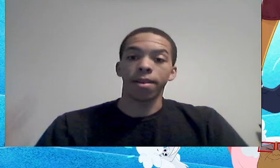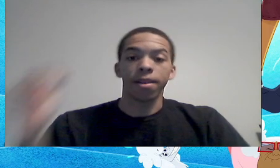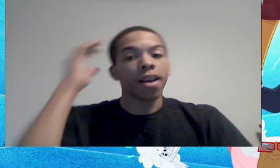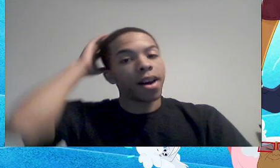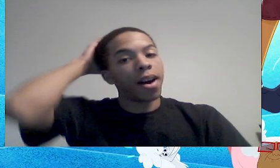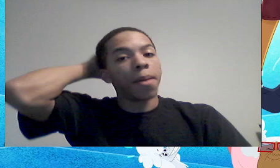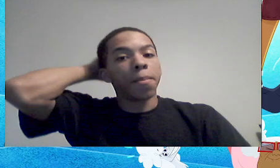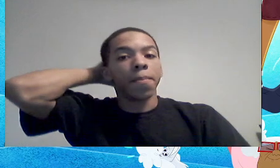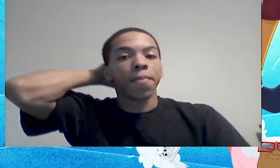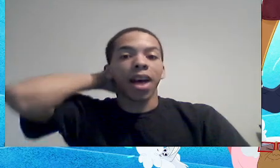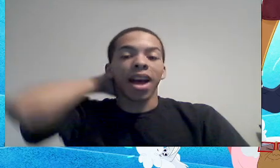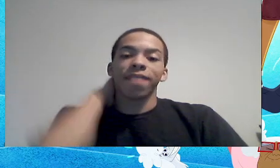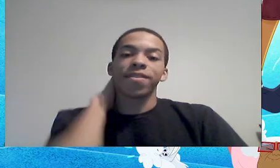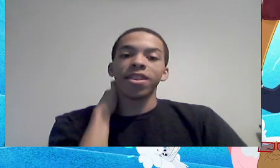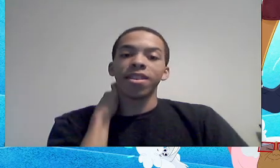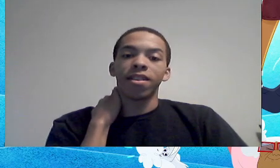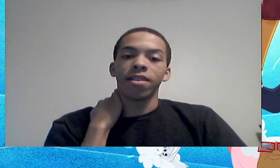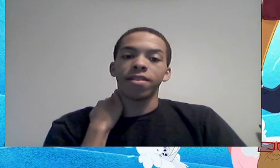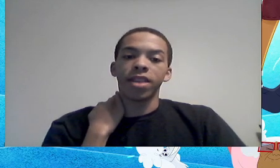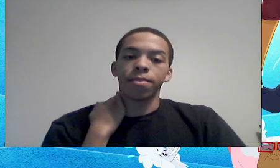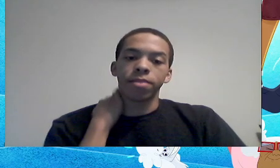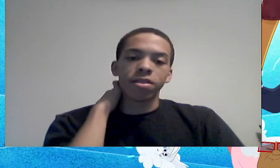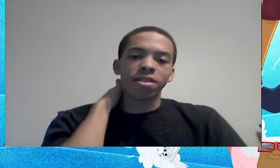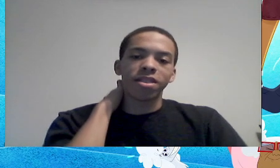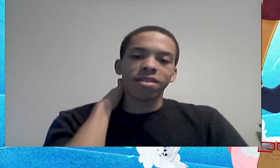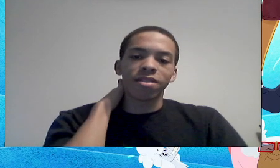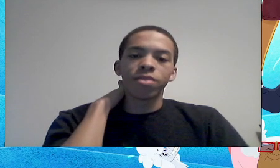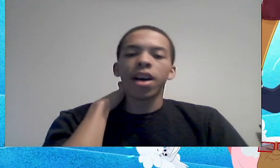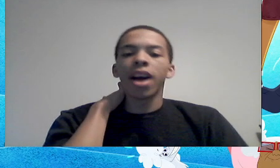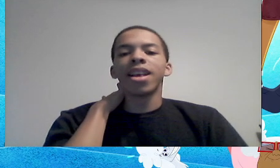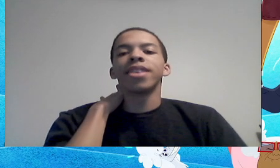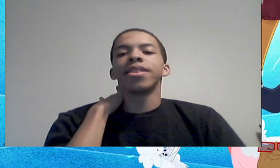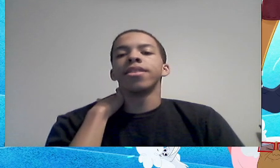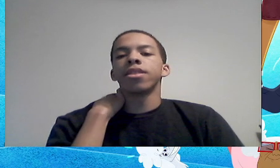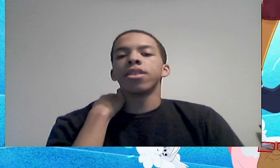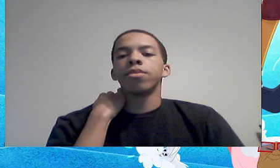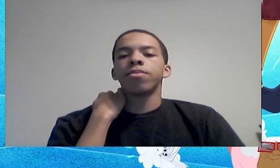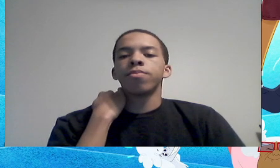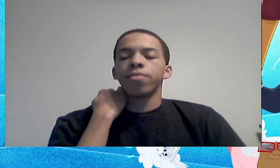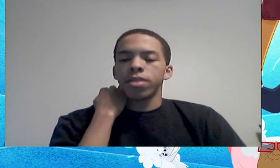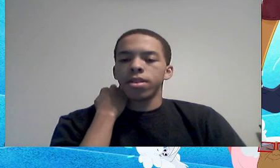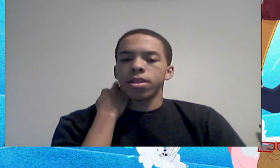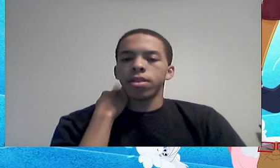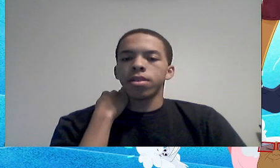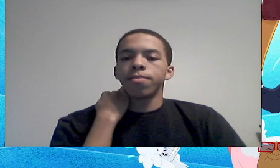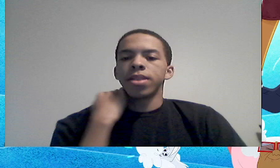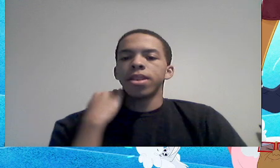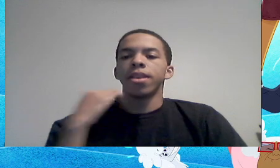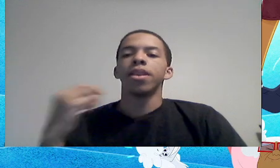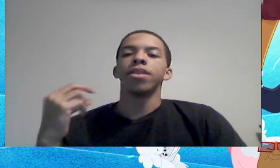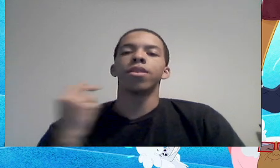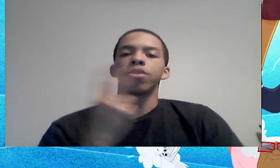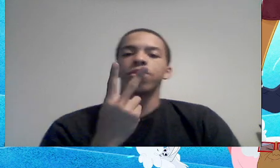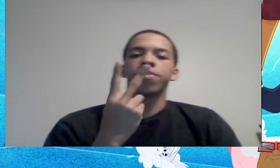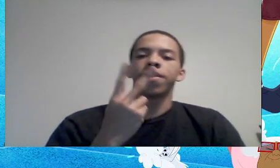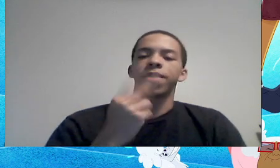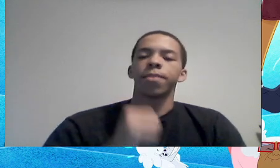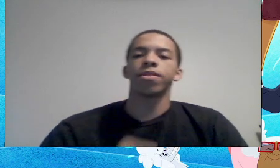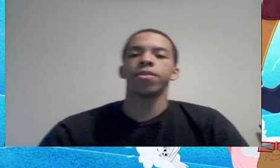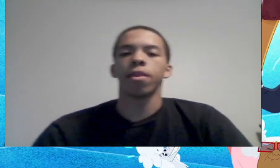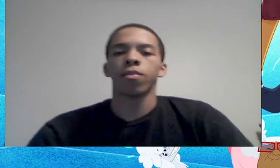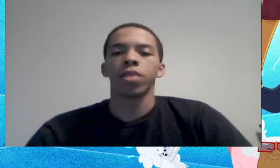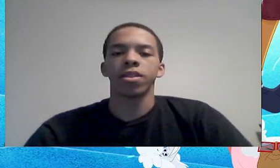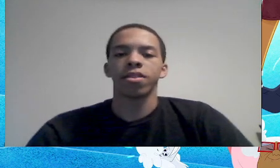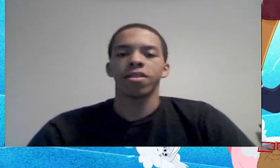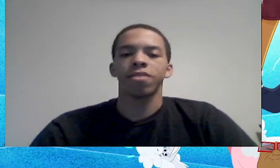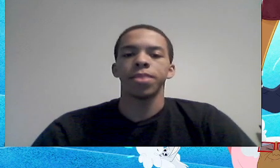Prouder. I have seen all the episodes of Season 2. I liked it, I thought it was really good. But there are two specific